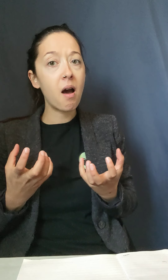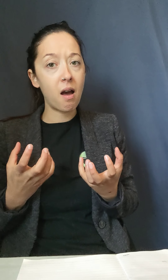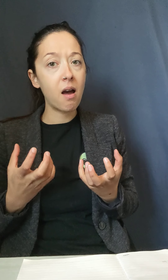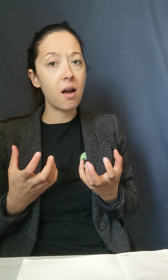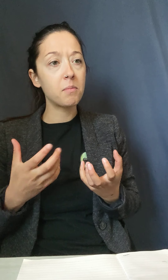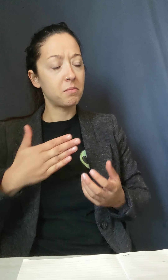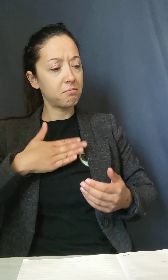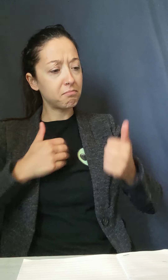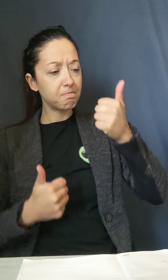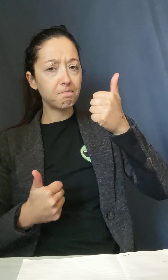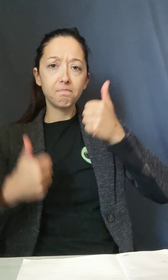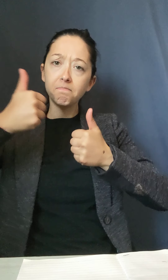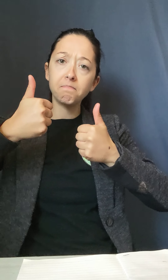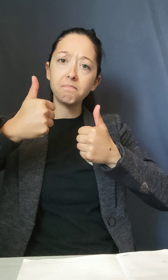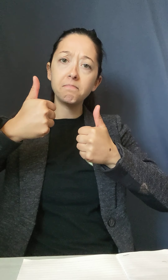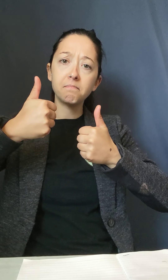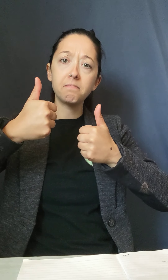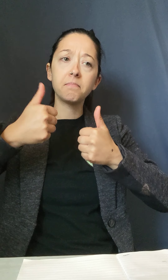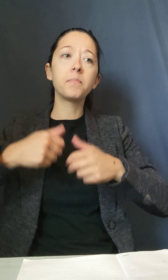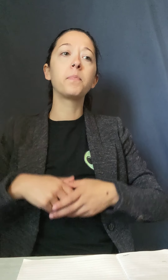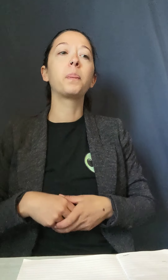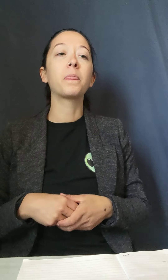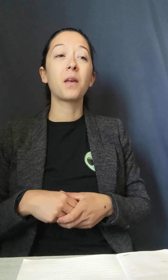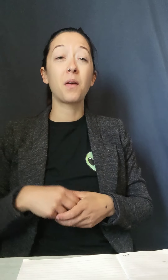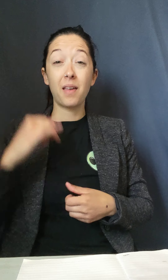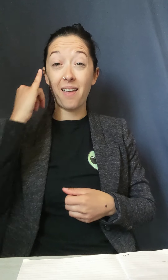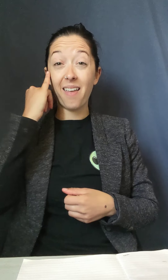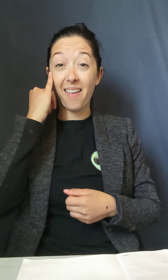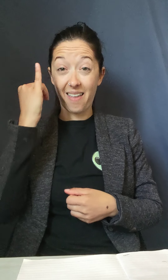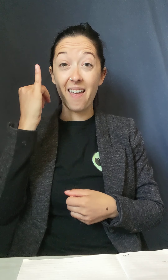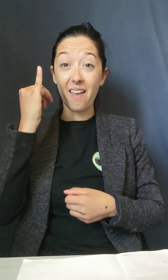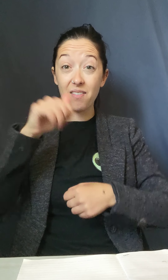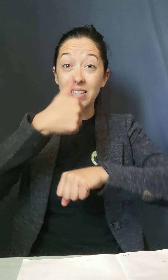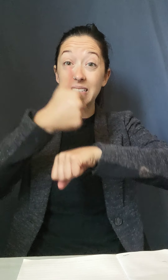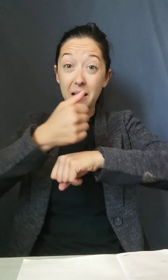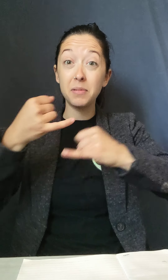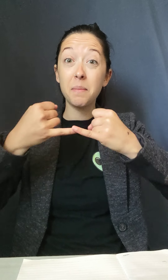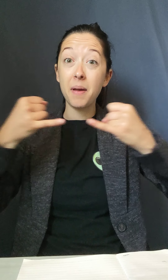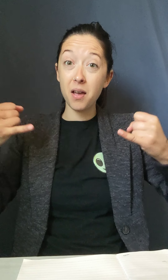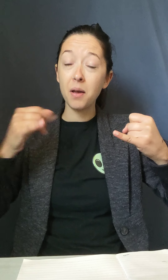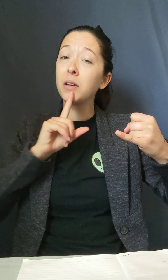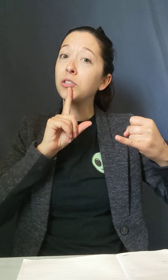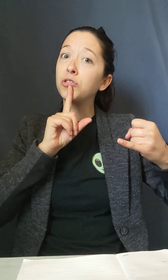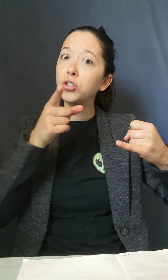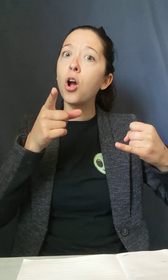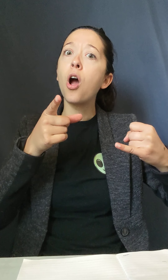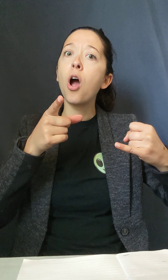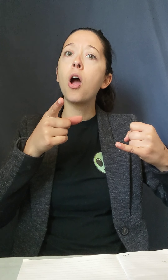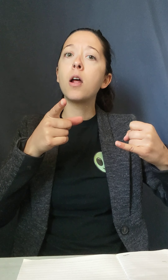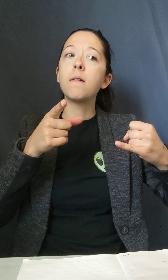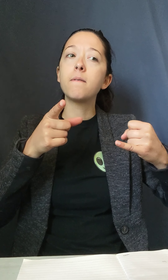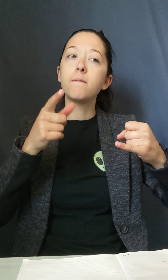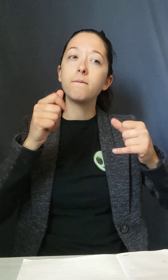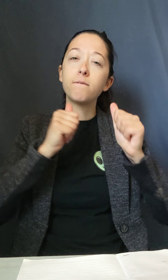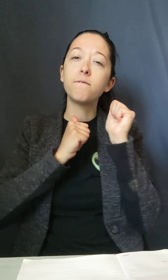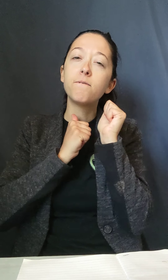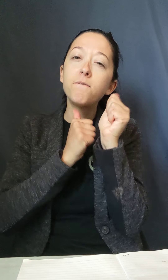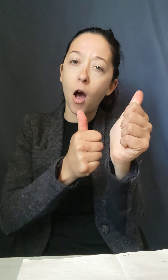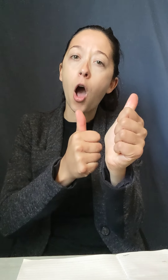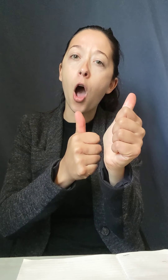you enforce the boundary or the person is going to think you're not really serious about your boundaries, right? So number three is